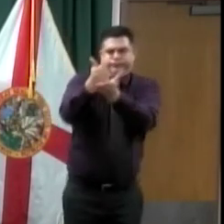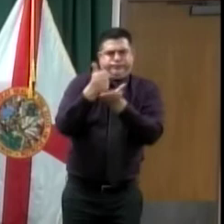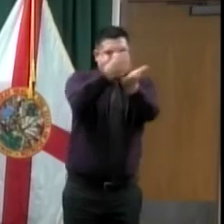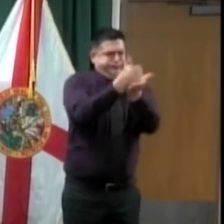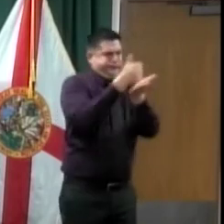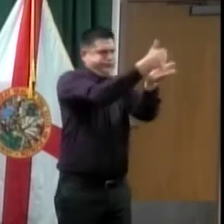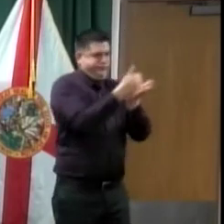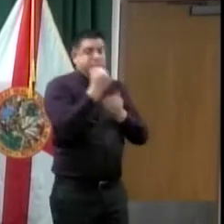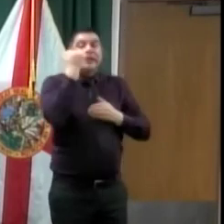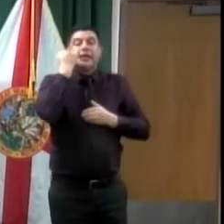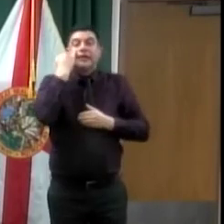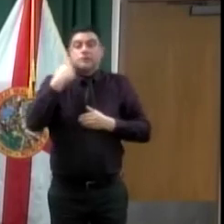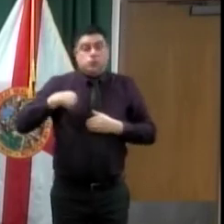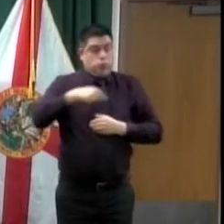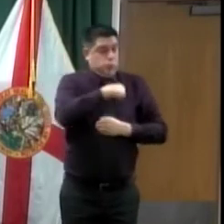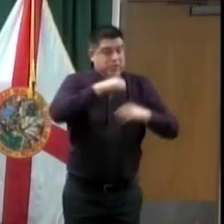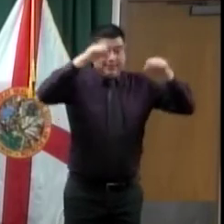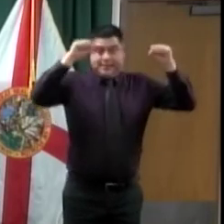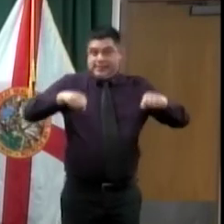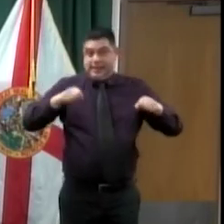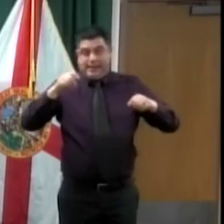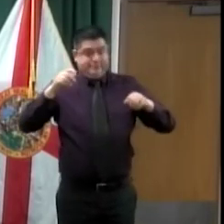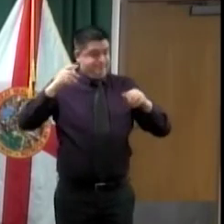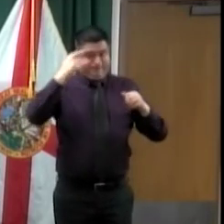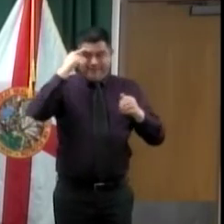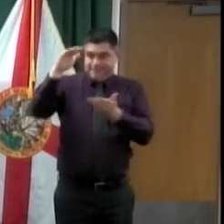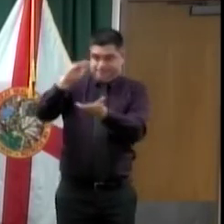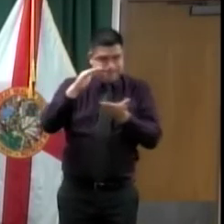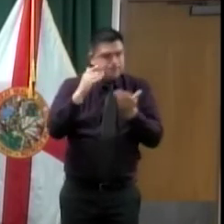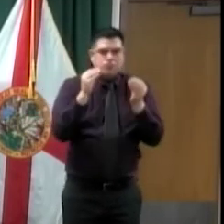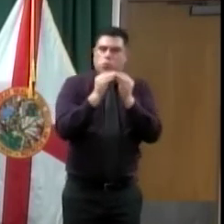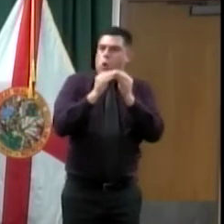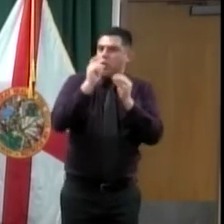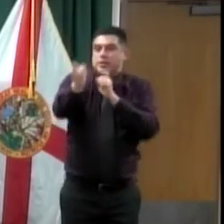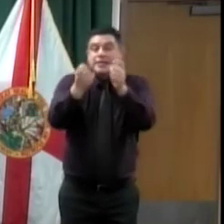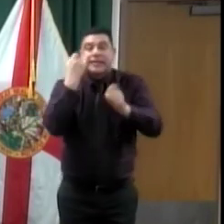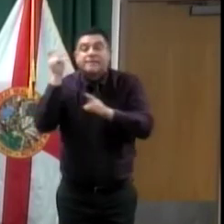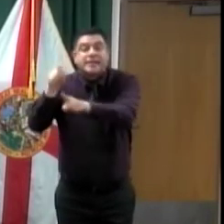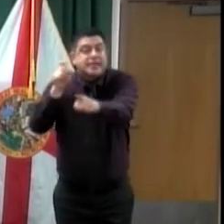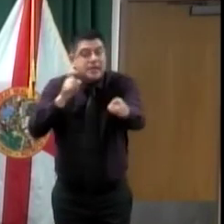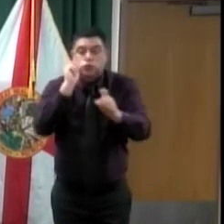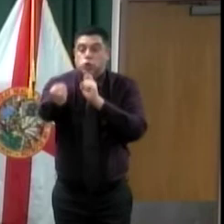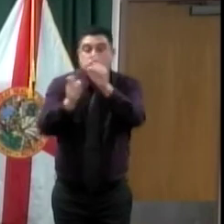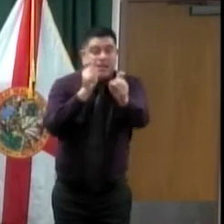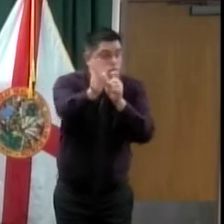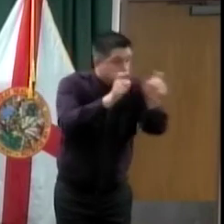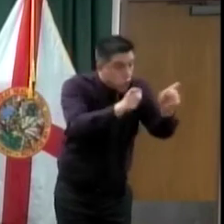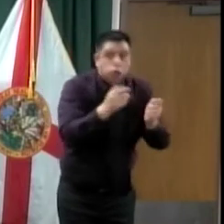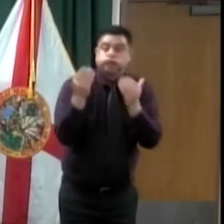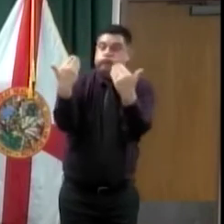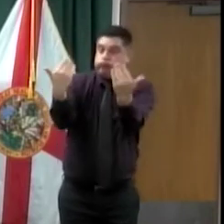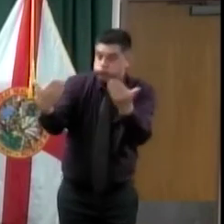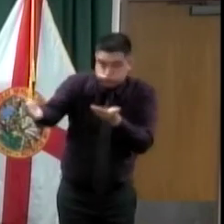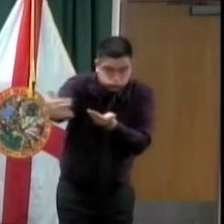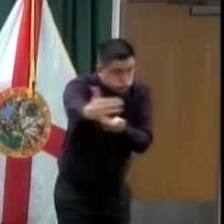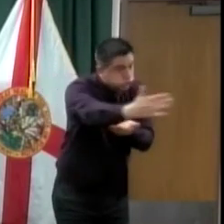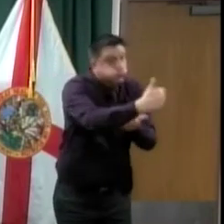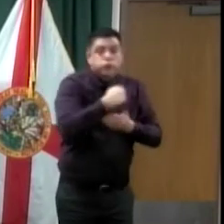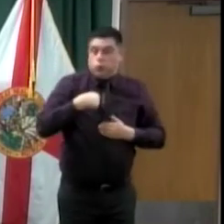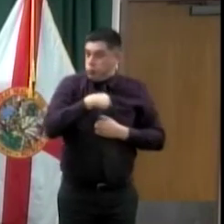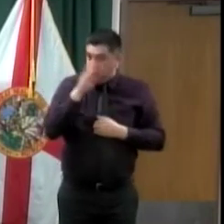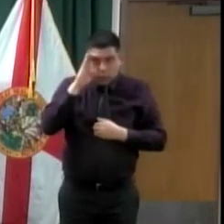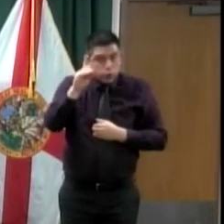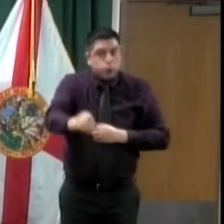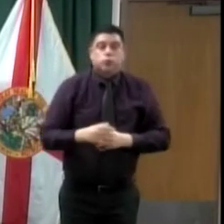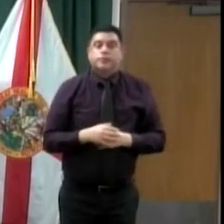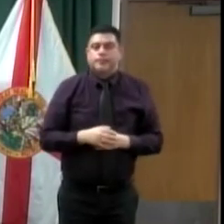and do so. And we asked about meetings, commissioner meetings, board meetings, things that the public want